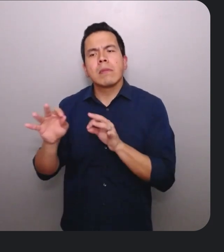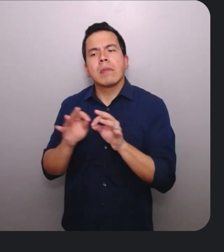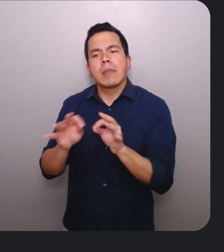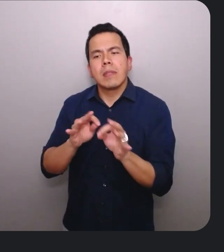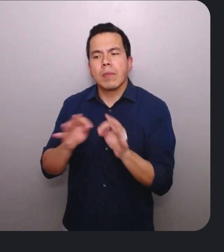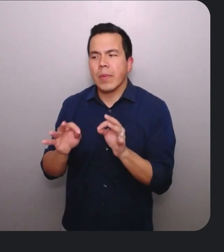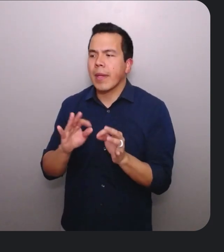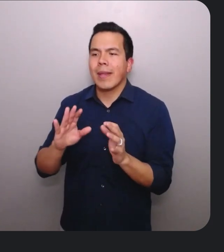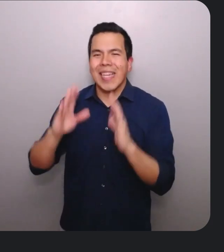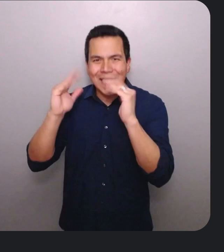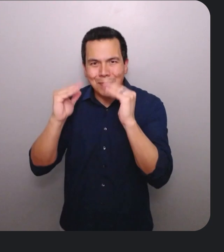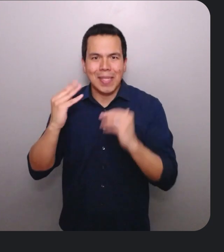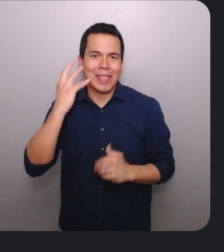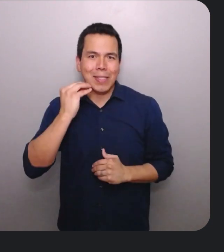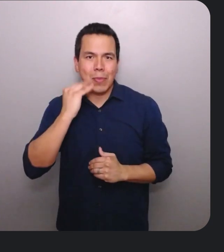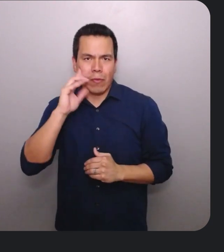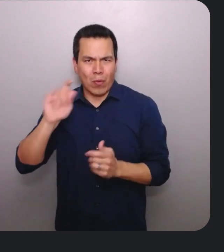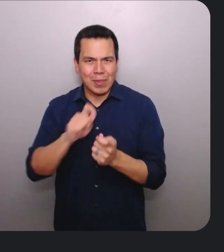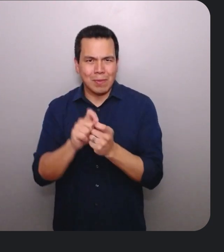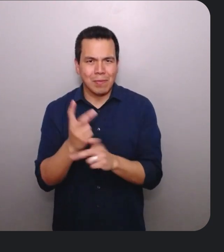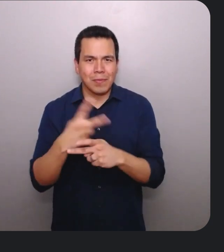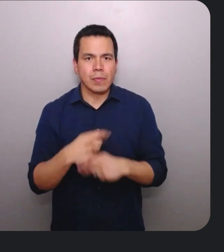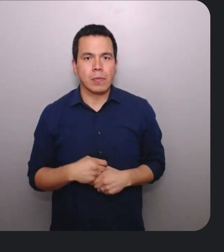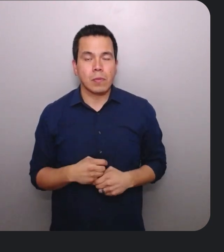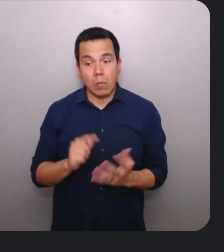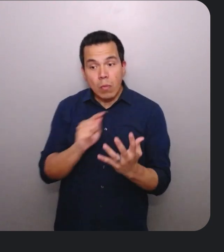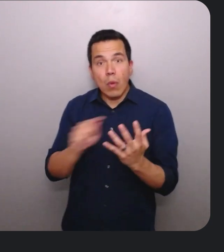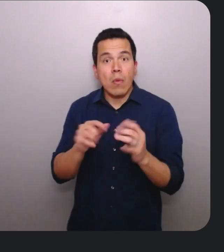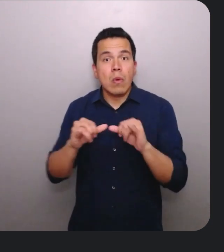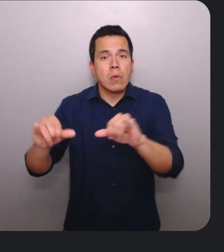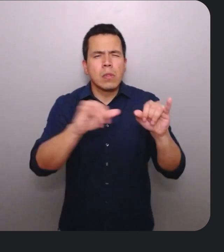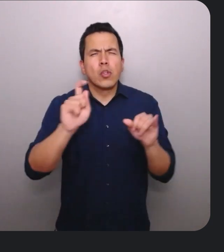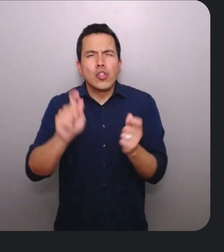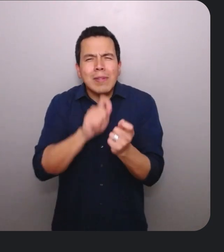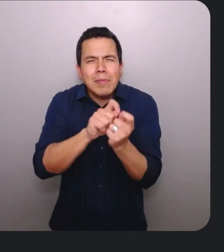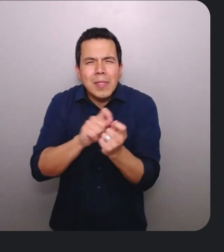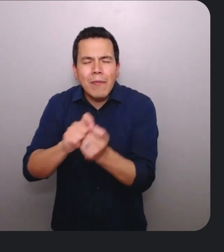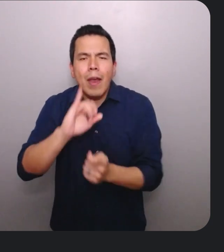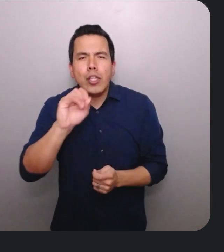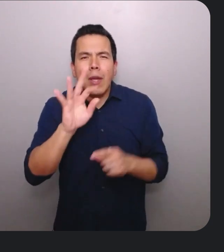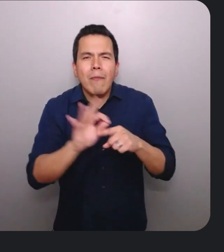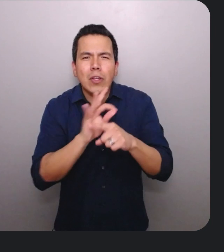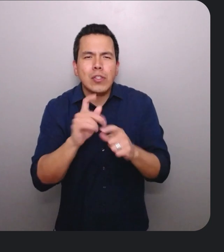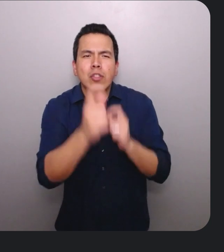experiences for a product. These standards should also specify the responsibilities each job function contributes